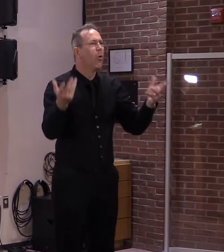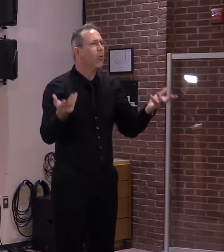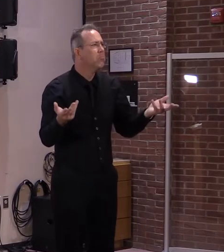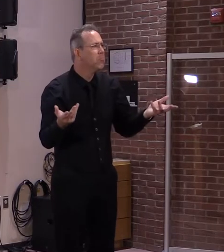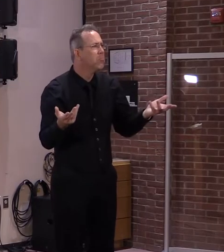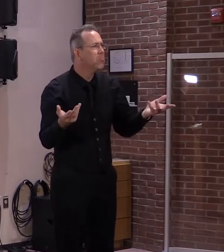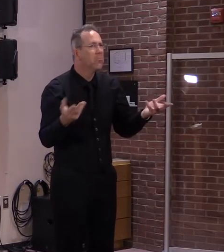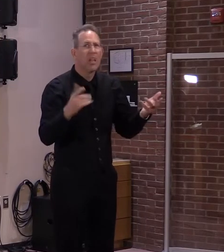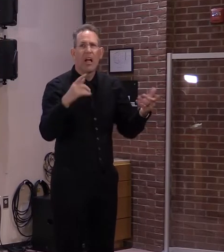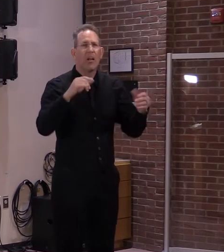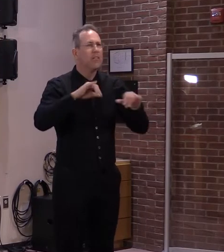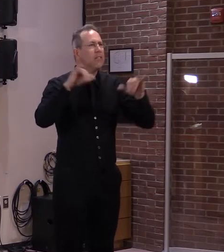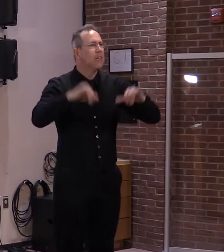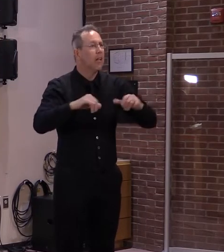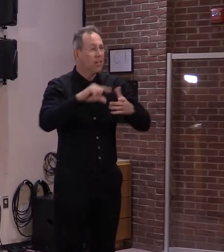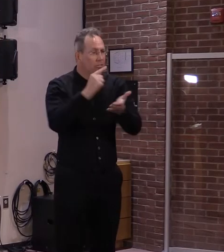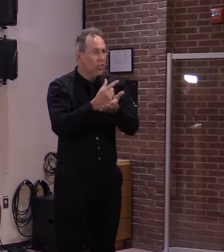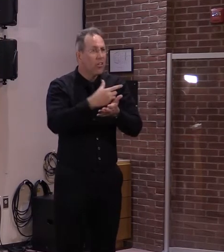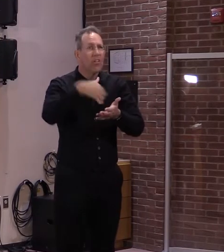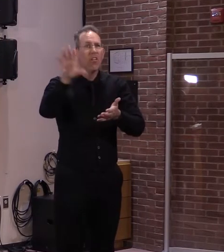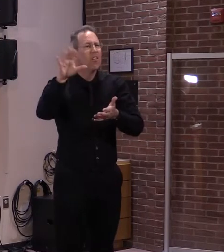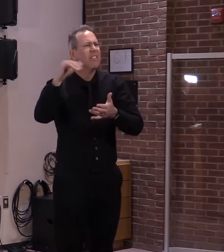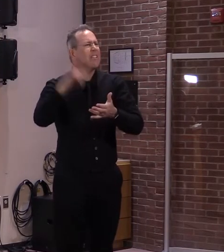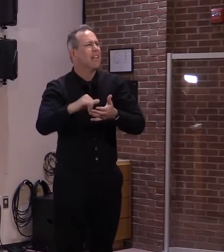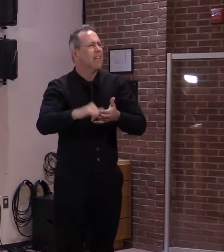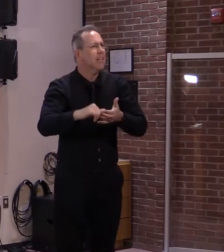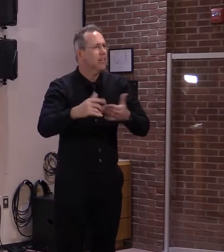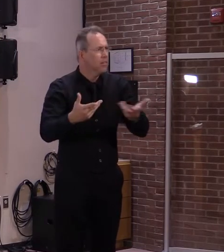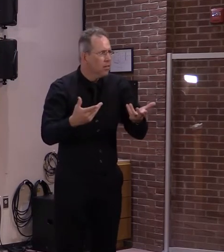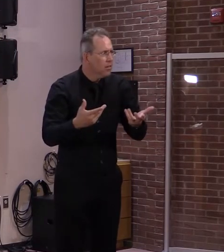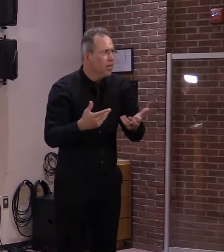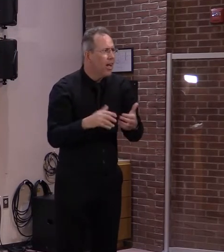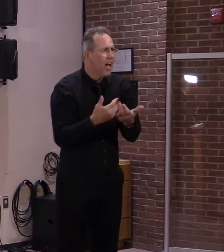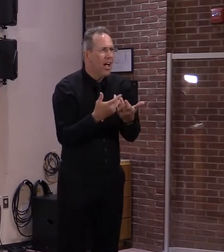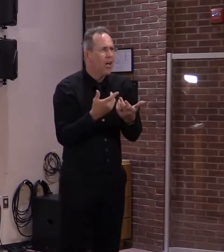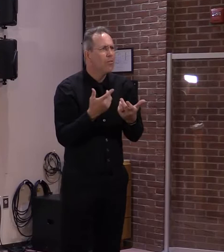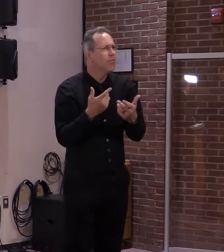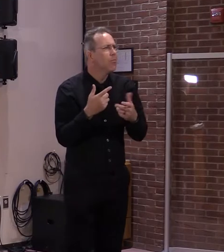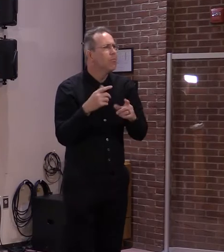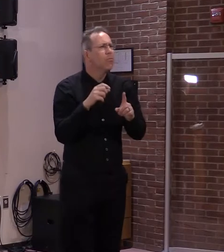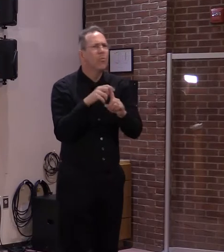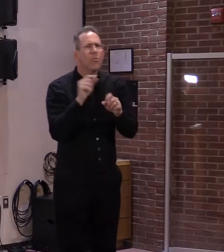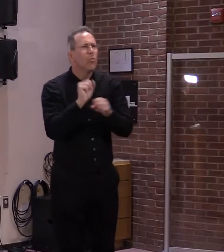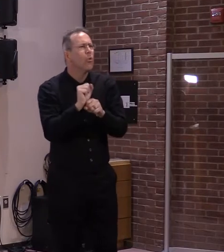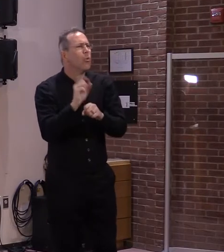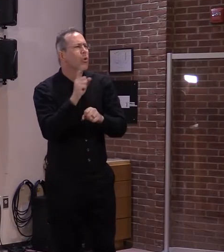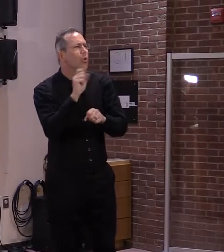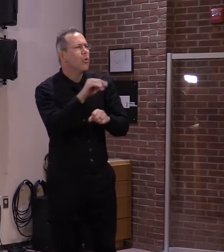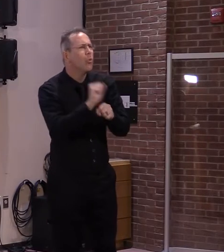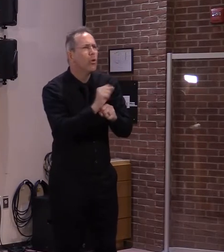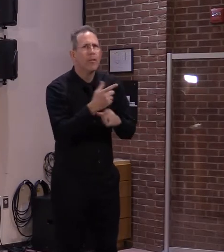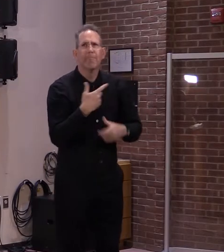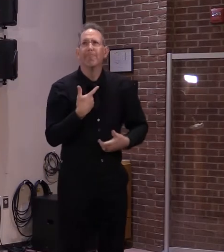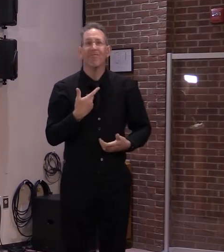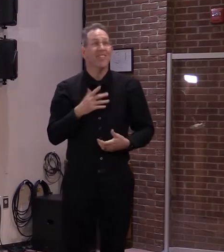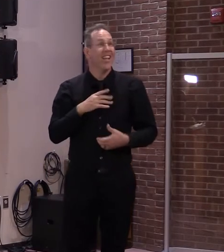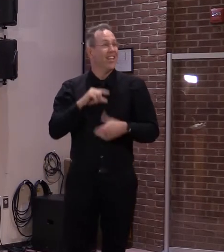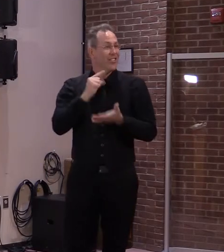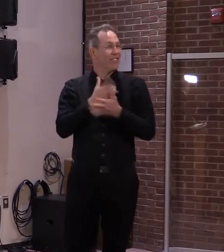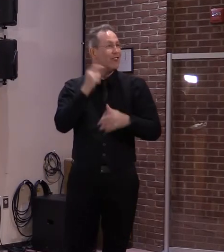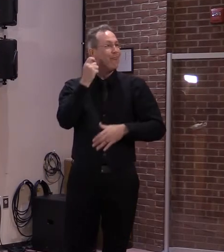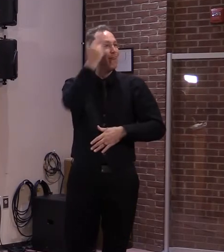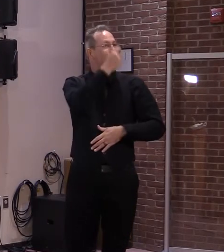was opportunity, you know, a good paying career, a good job, something that would keep them here.